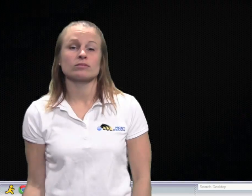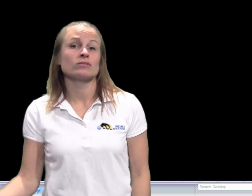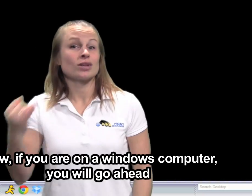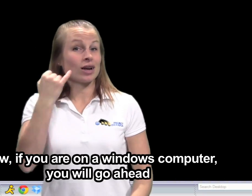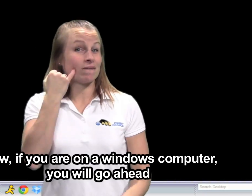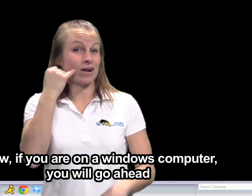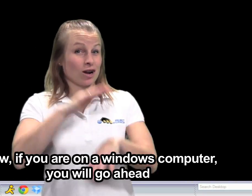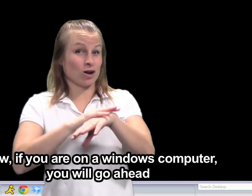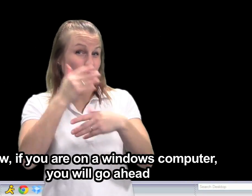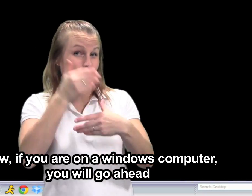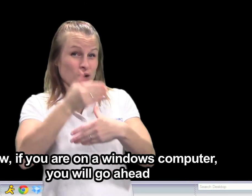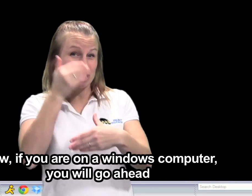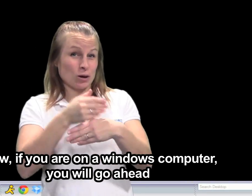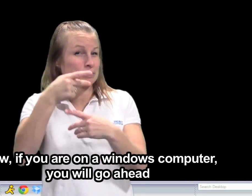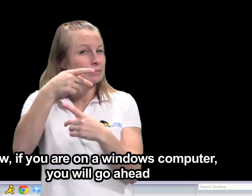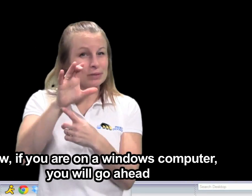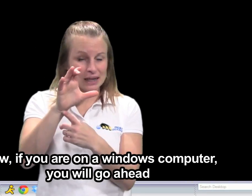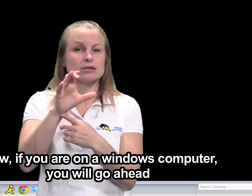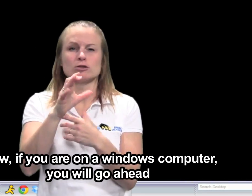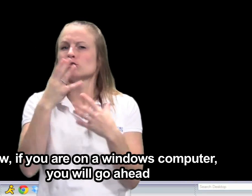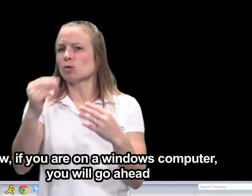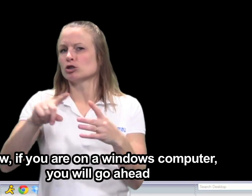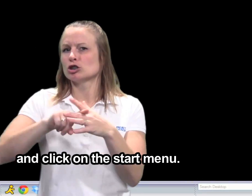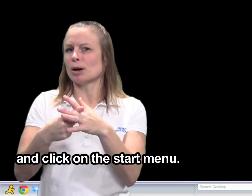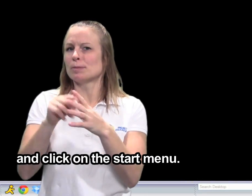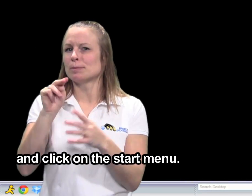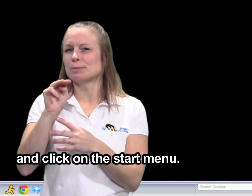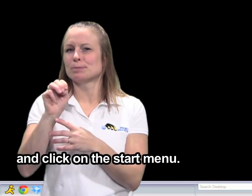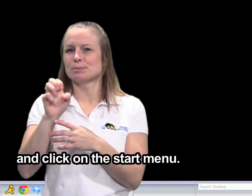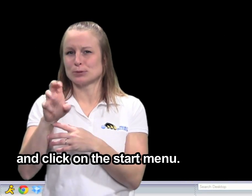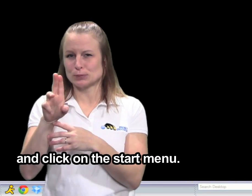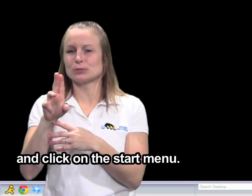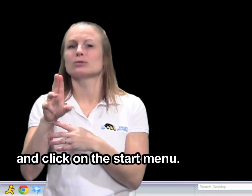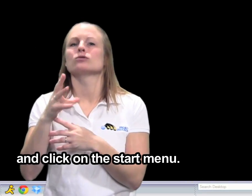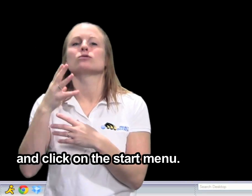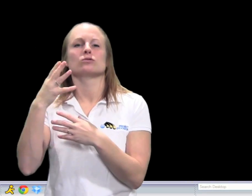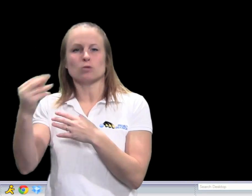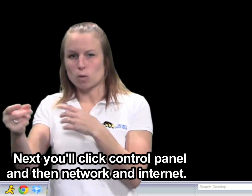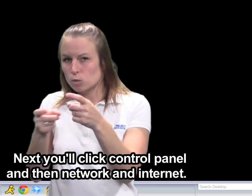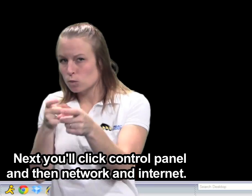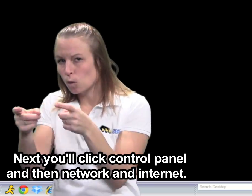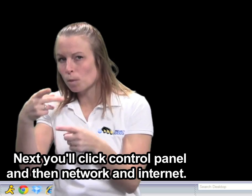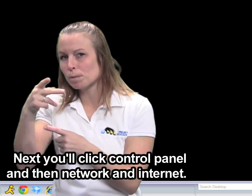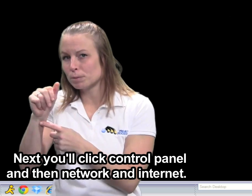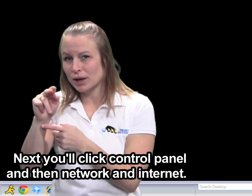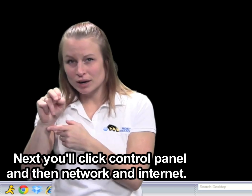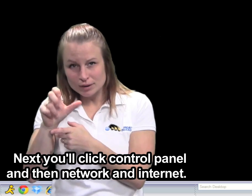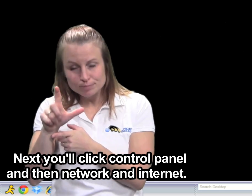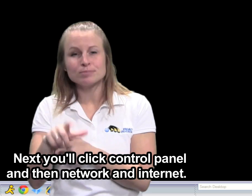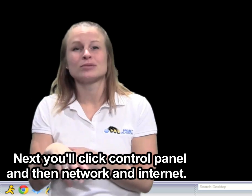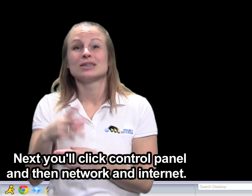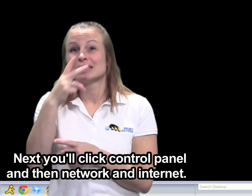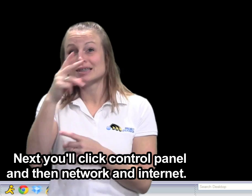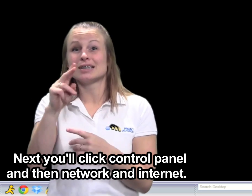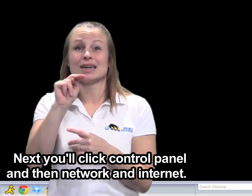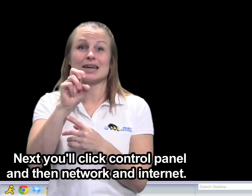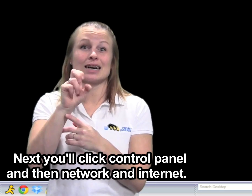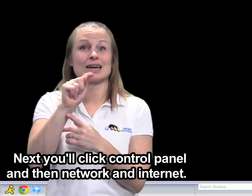Now if you're on a Windows computer you'll go ahead and click on the Start menu. Next you'll click Control Panel and then Network